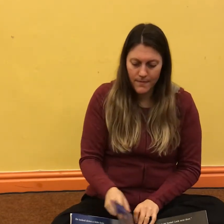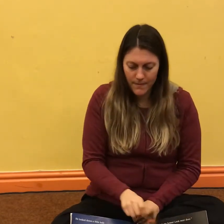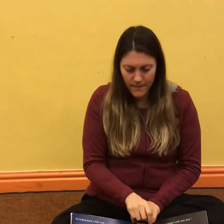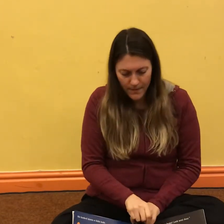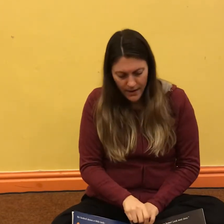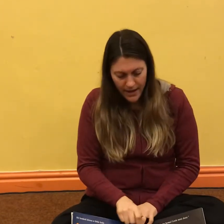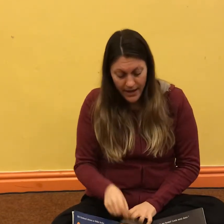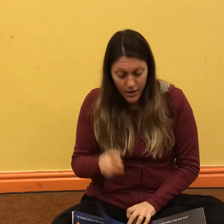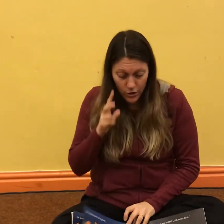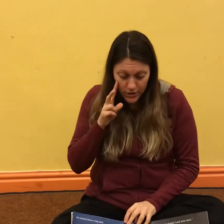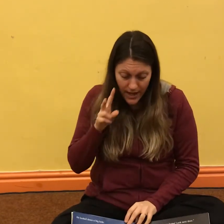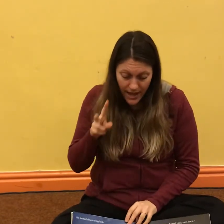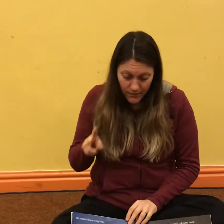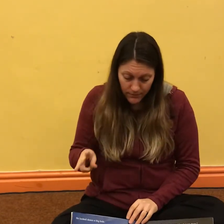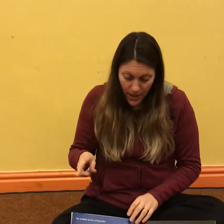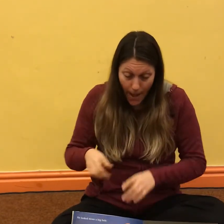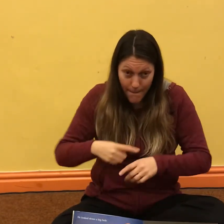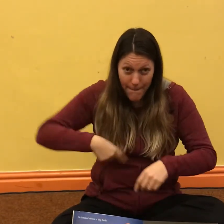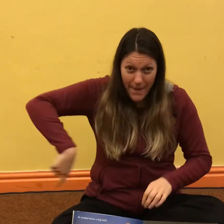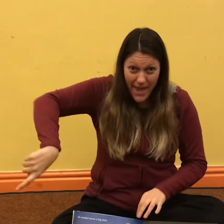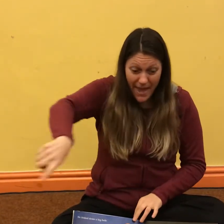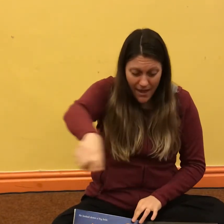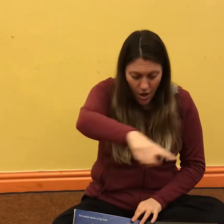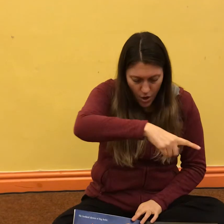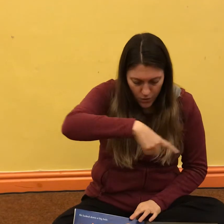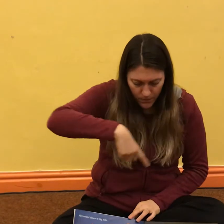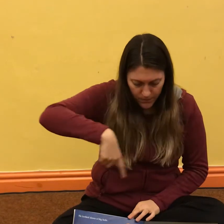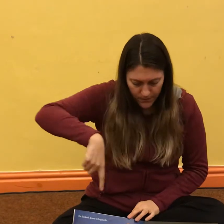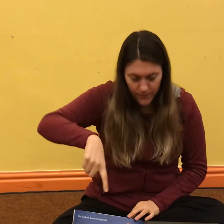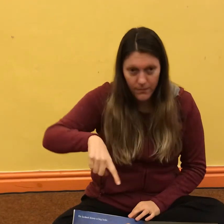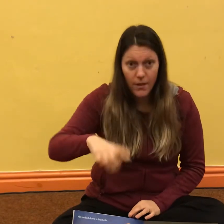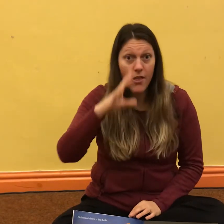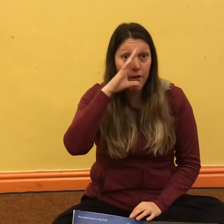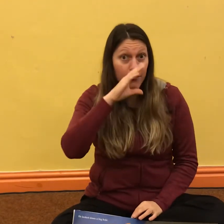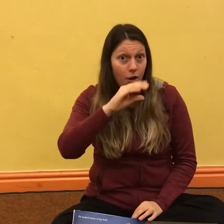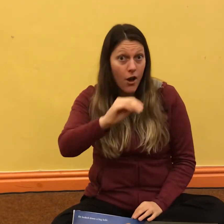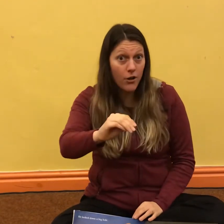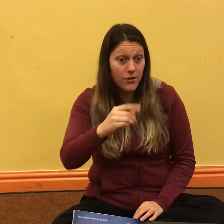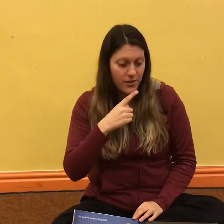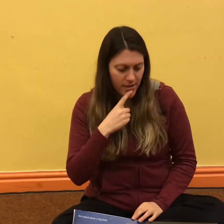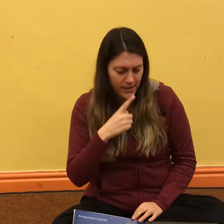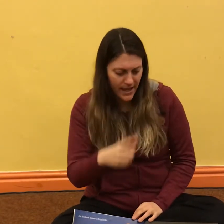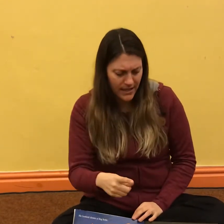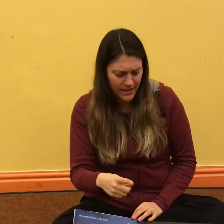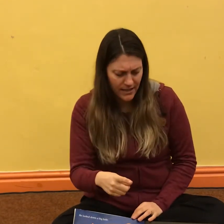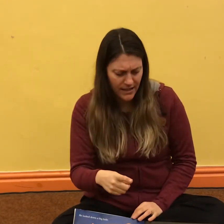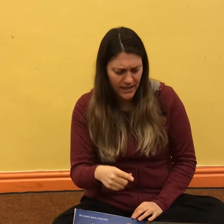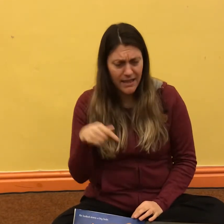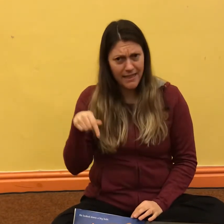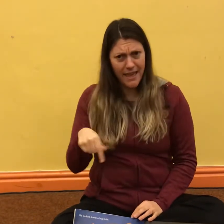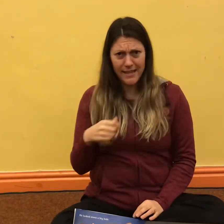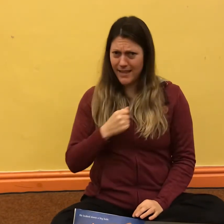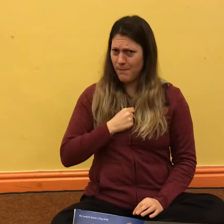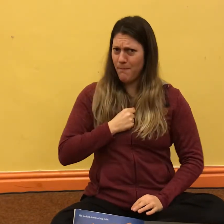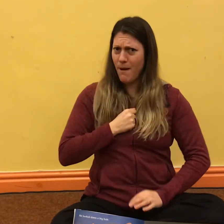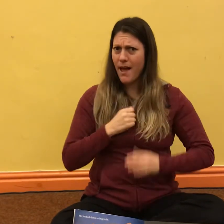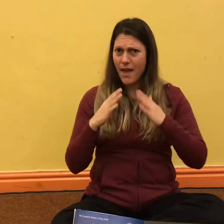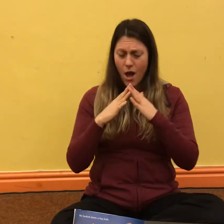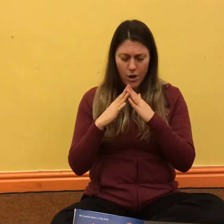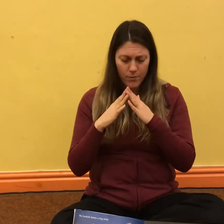He looked down a big hole. The fox said, This is my home.